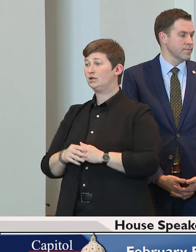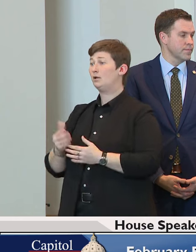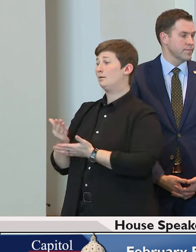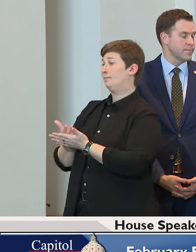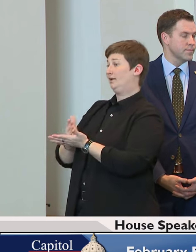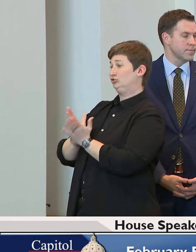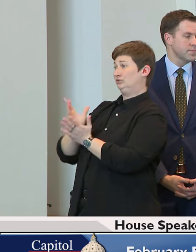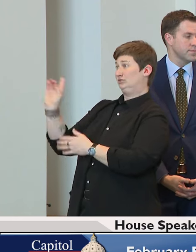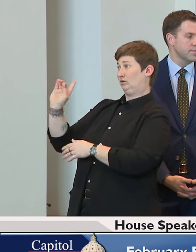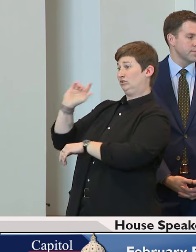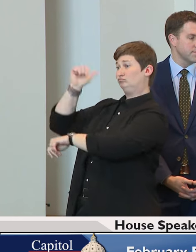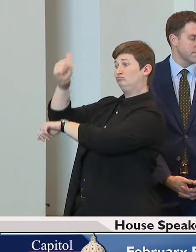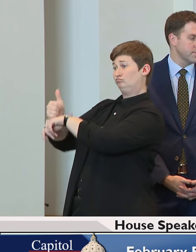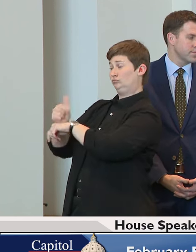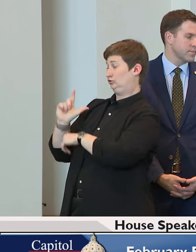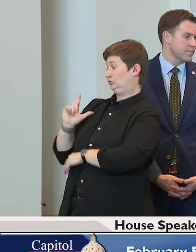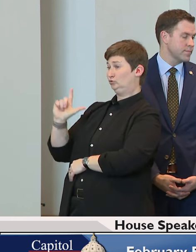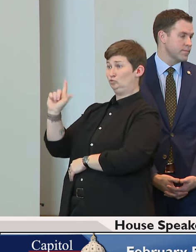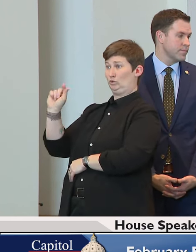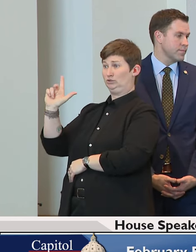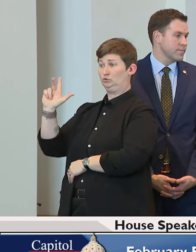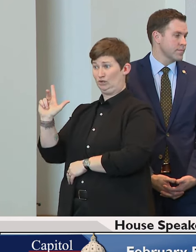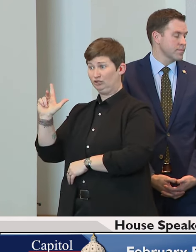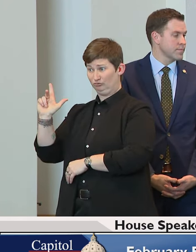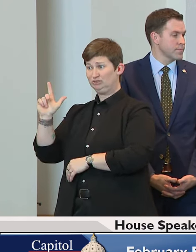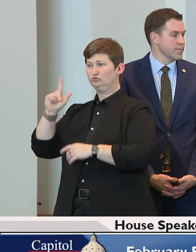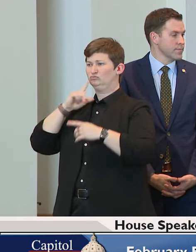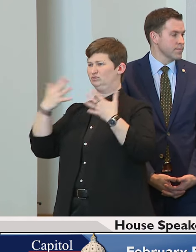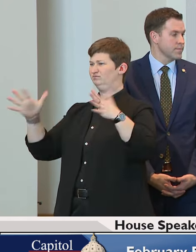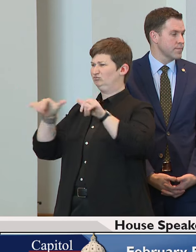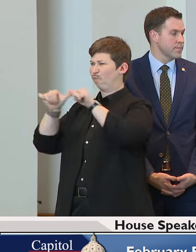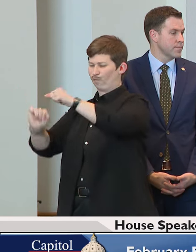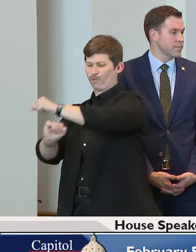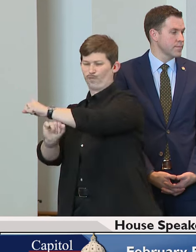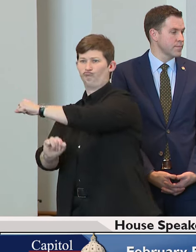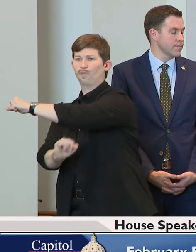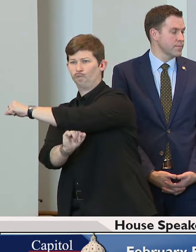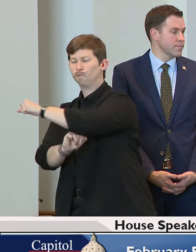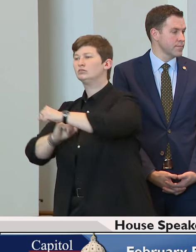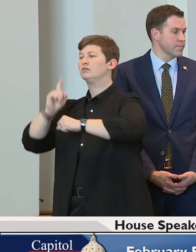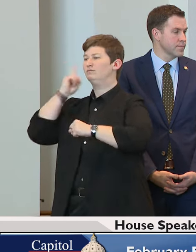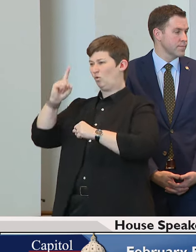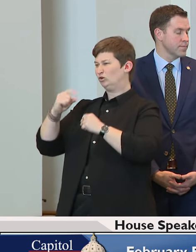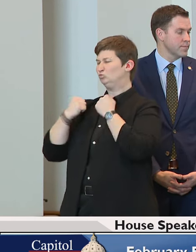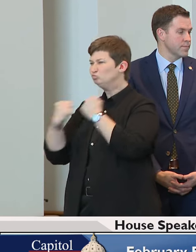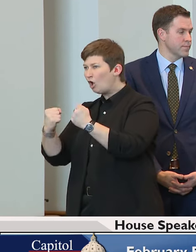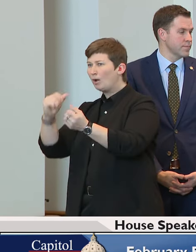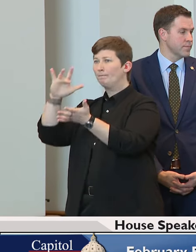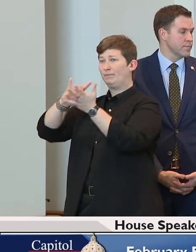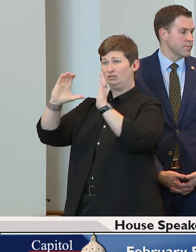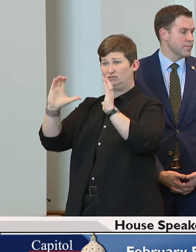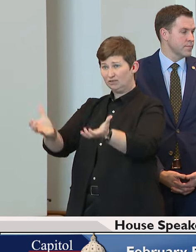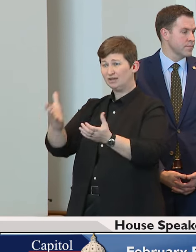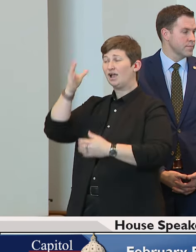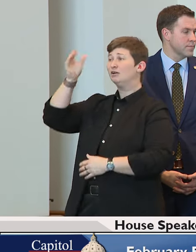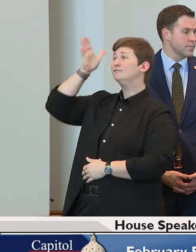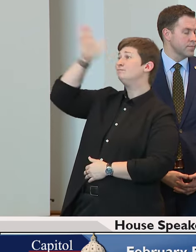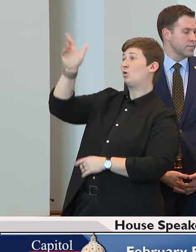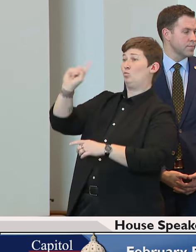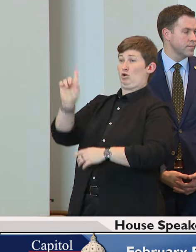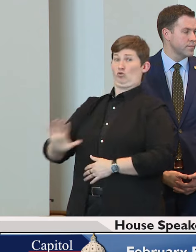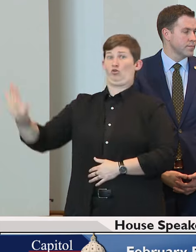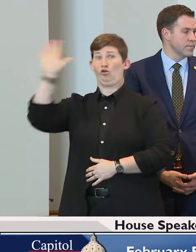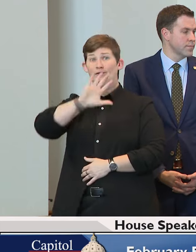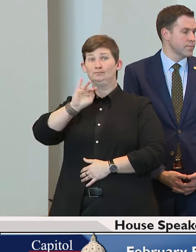2023 session has laid the groundwork for long-term prosperity, a growing middle class, and a future where every Minnesotan has the